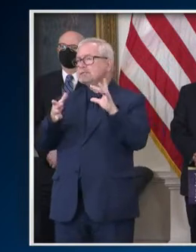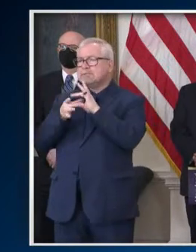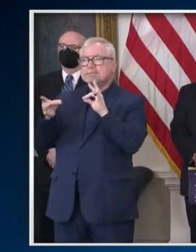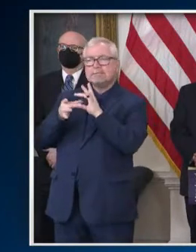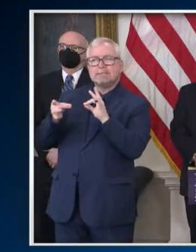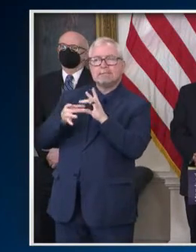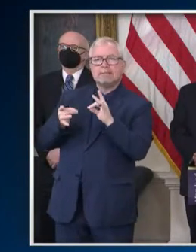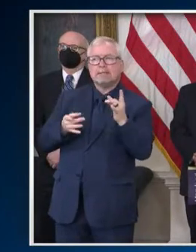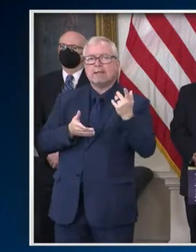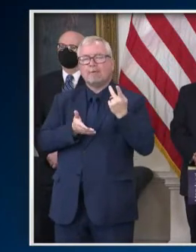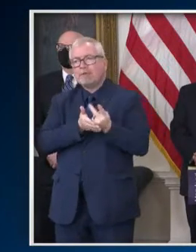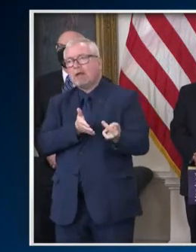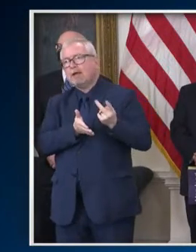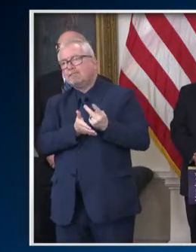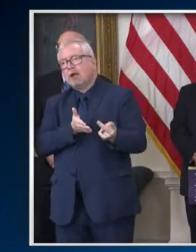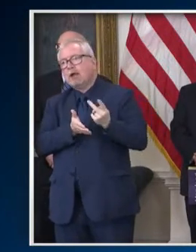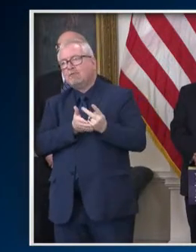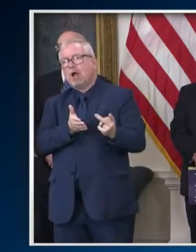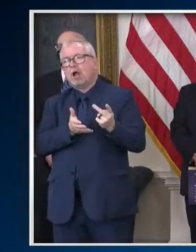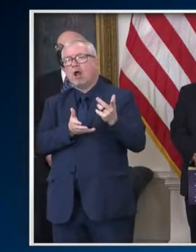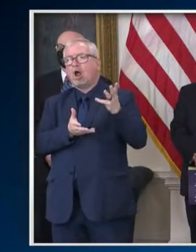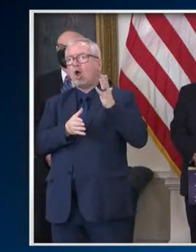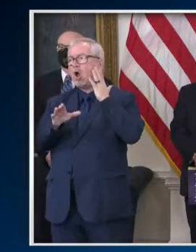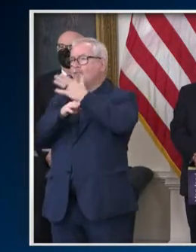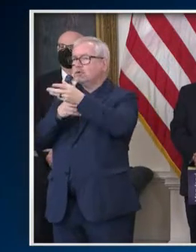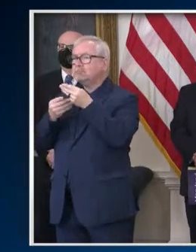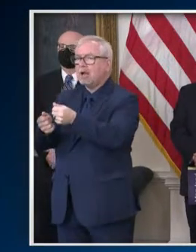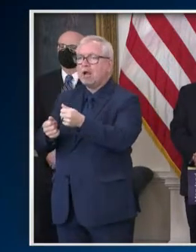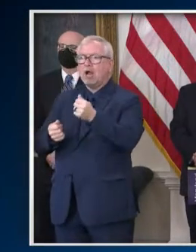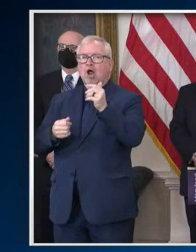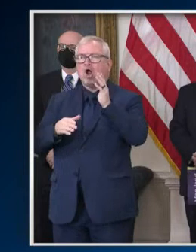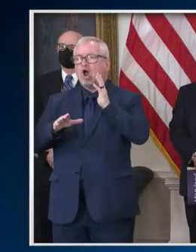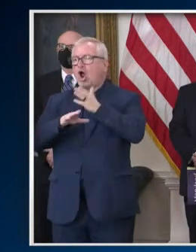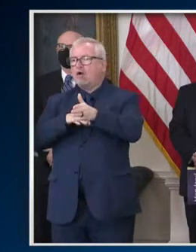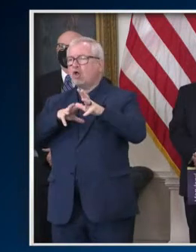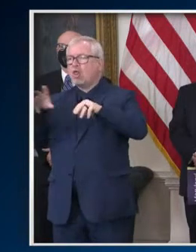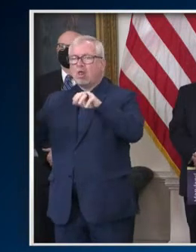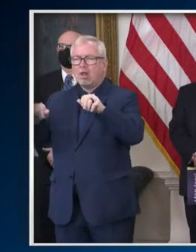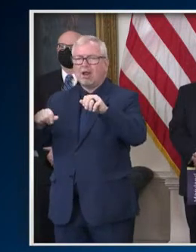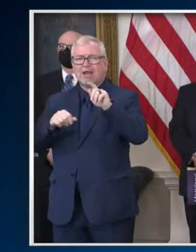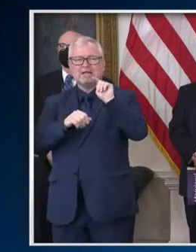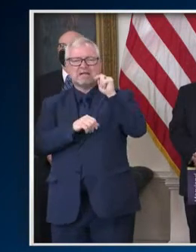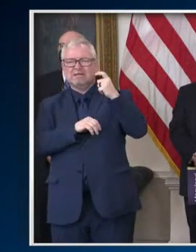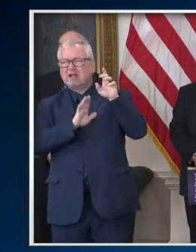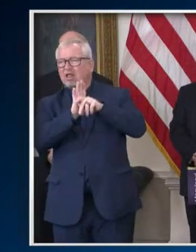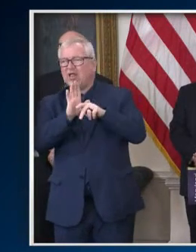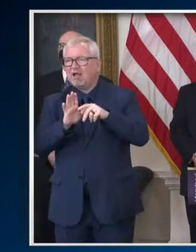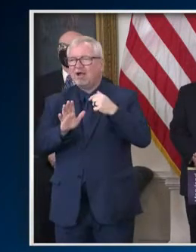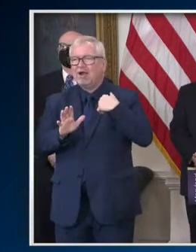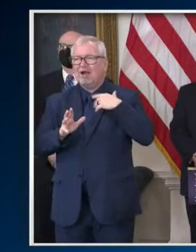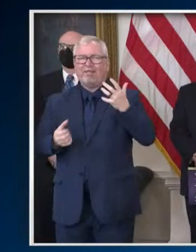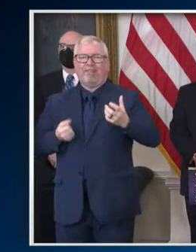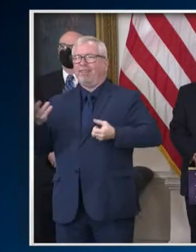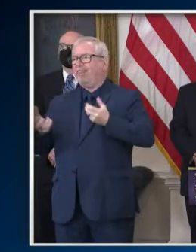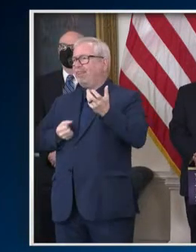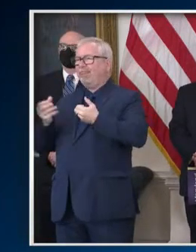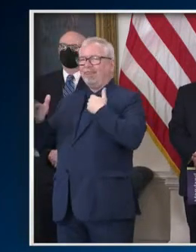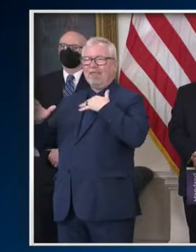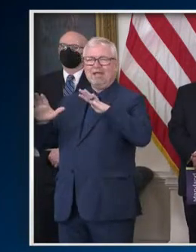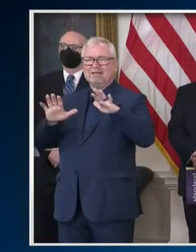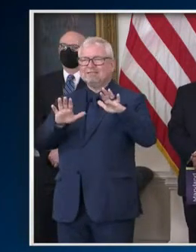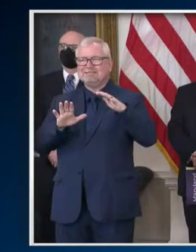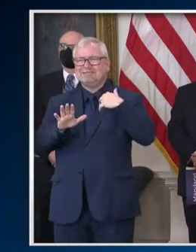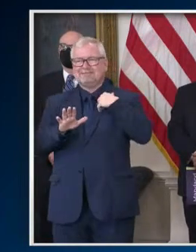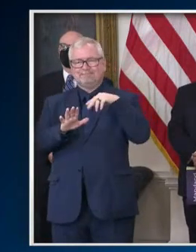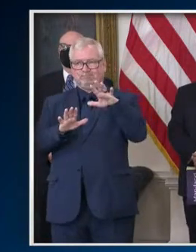overspend, and overtax policies of the past, which created the massive deficits that we have